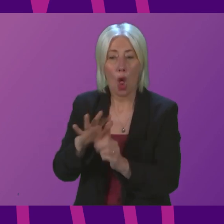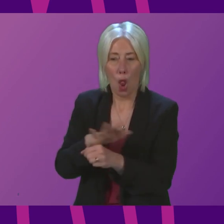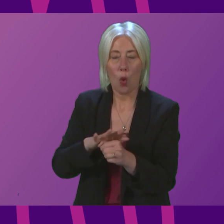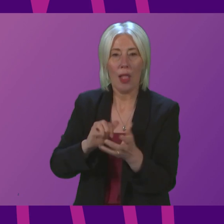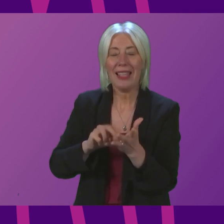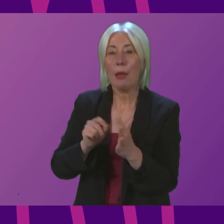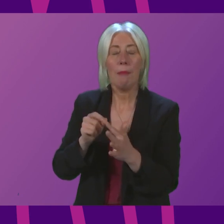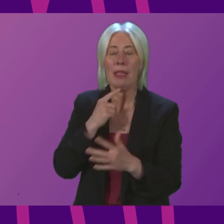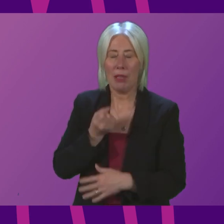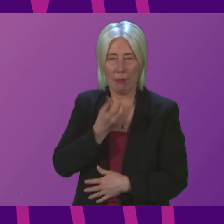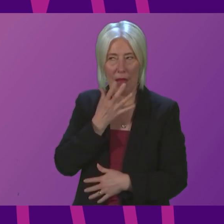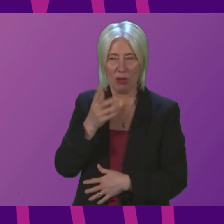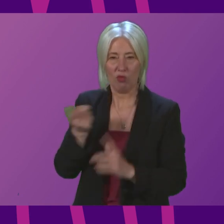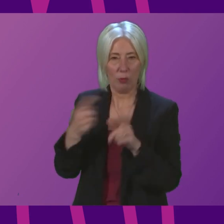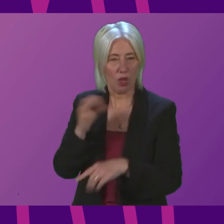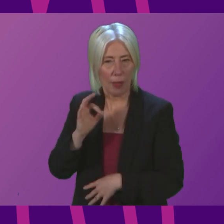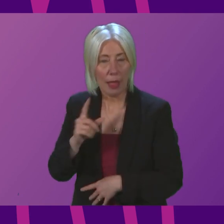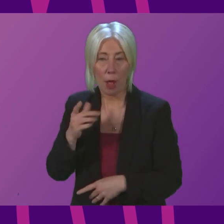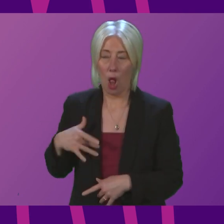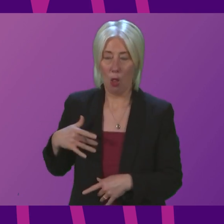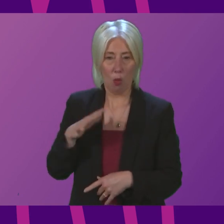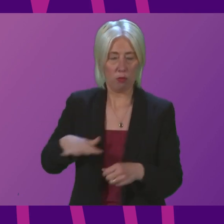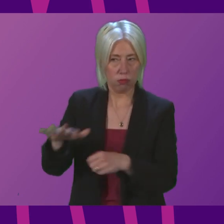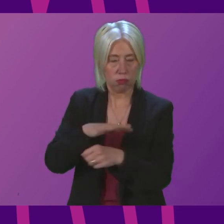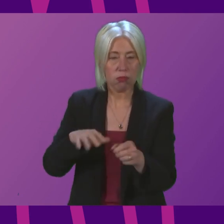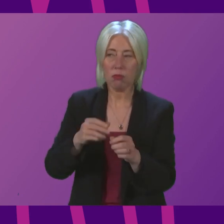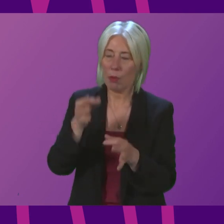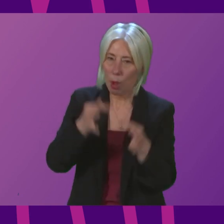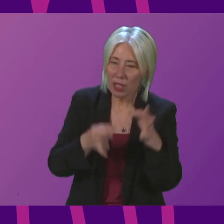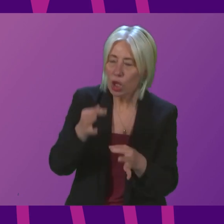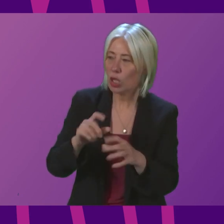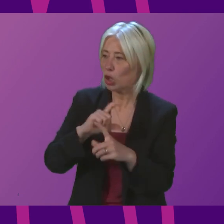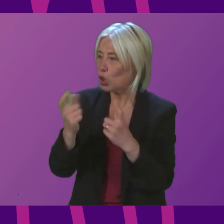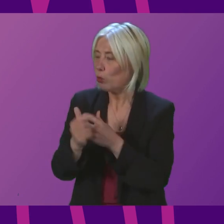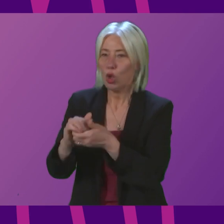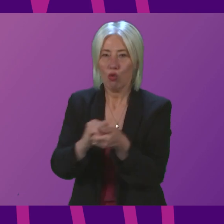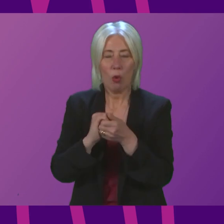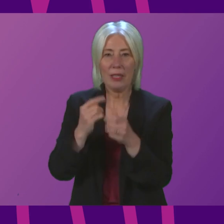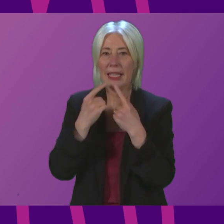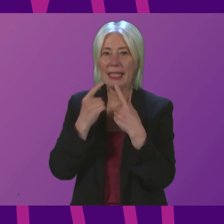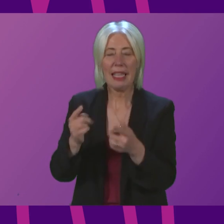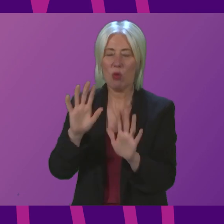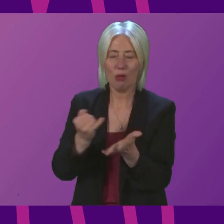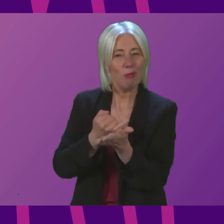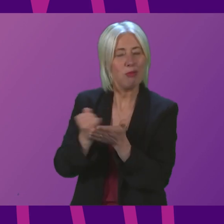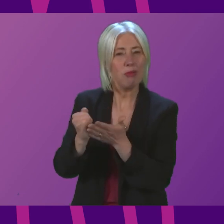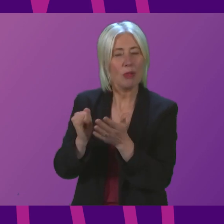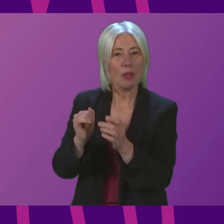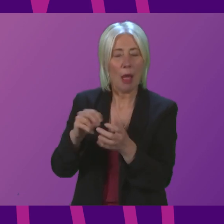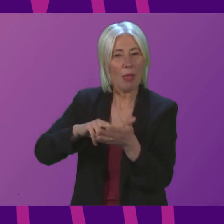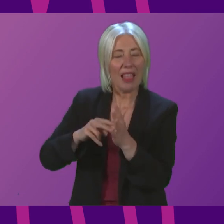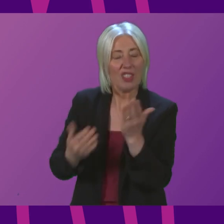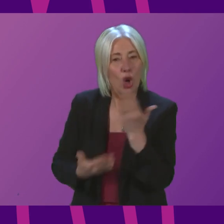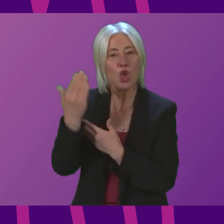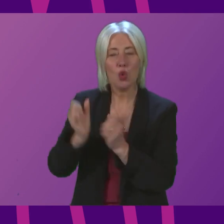silent on the issue, but local residents, politicians and community groups are united in their opposition to the plans. Can